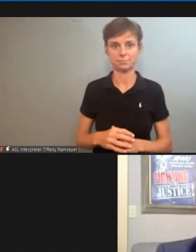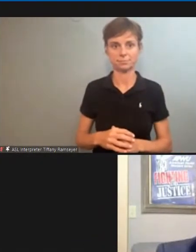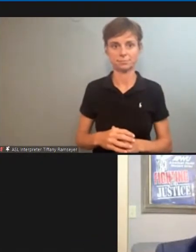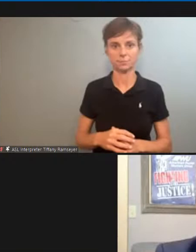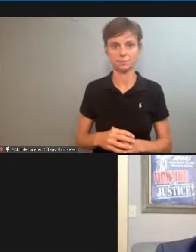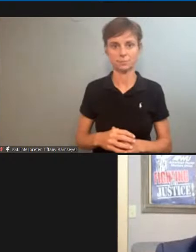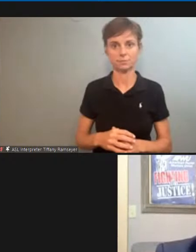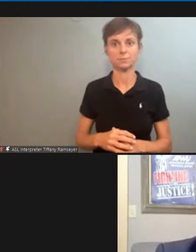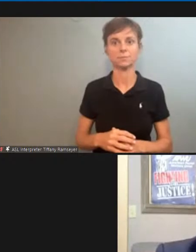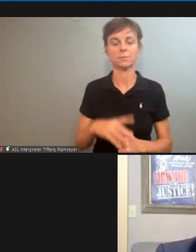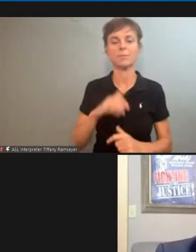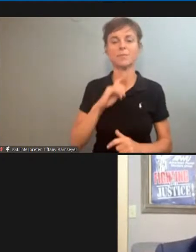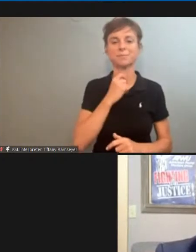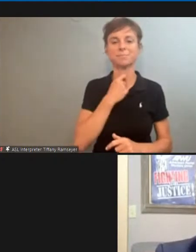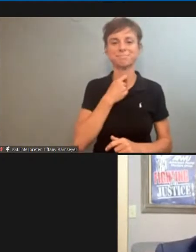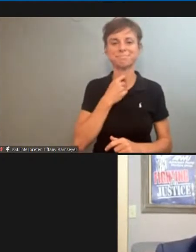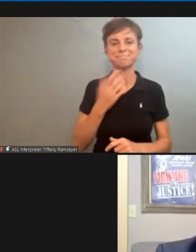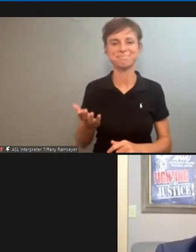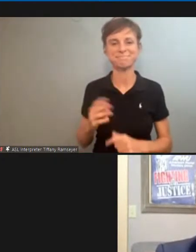up mute